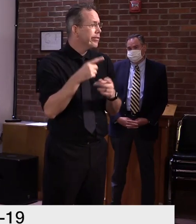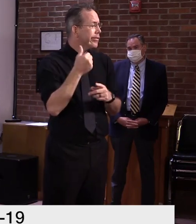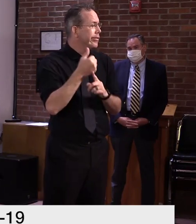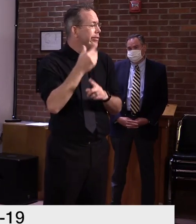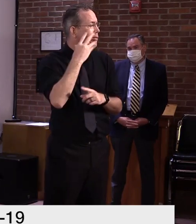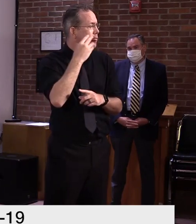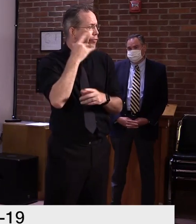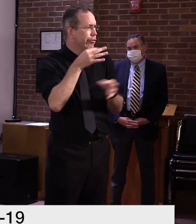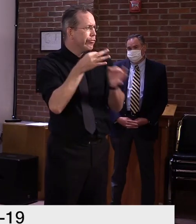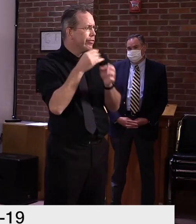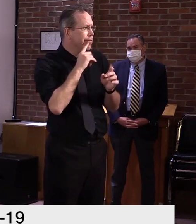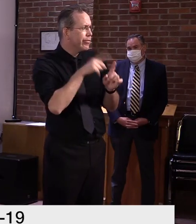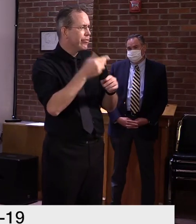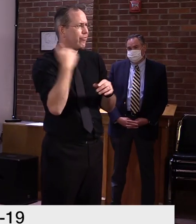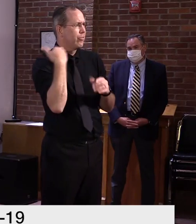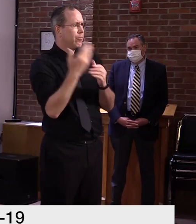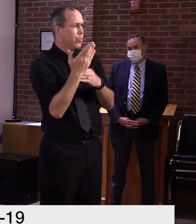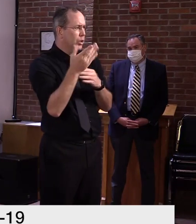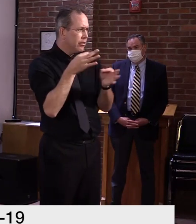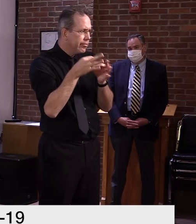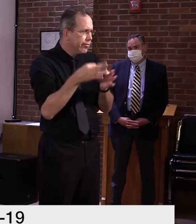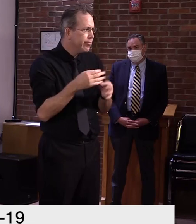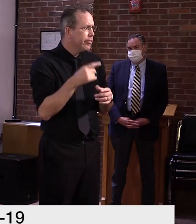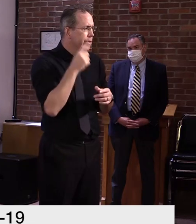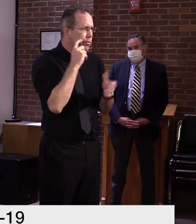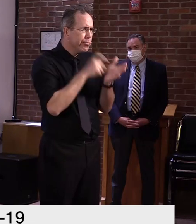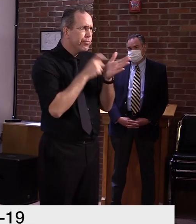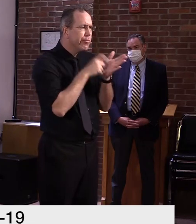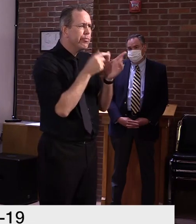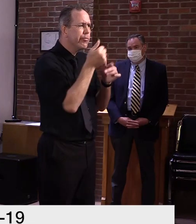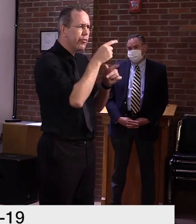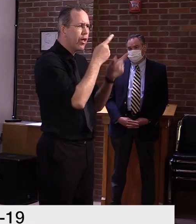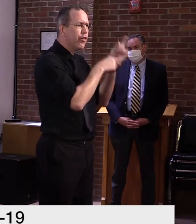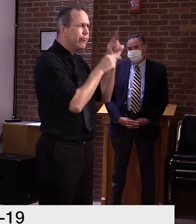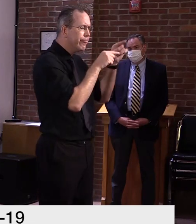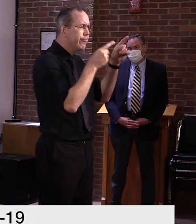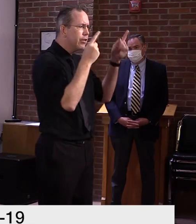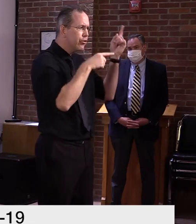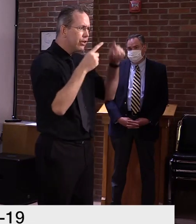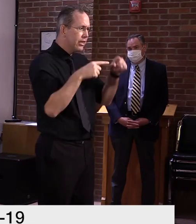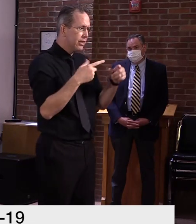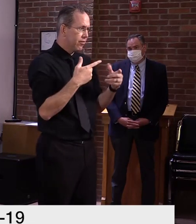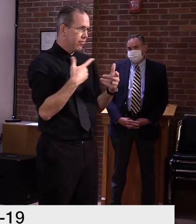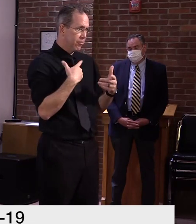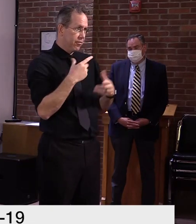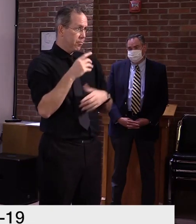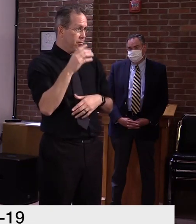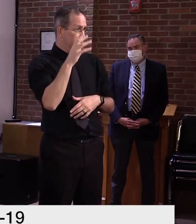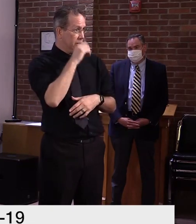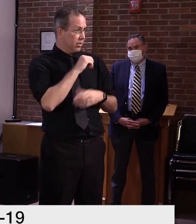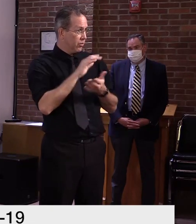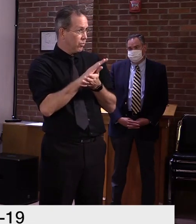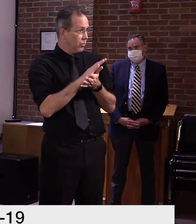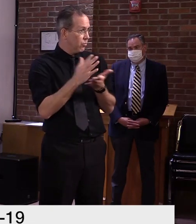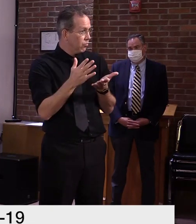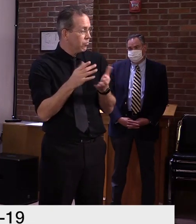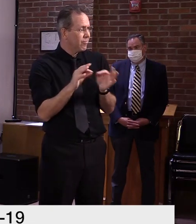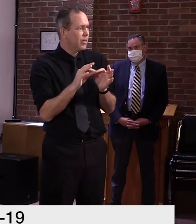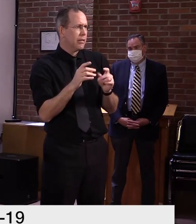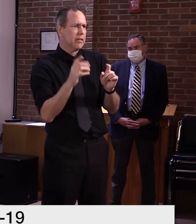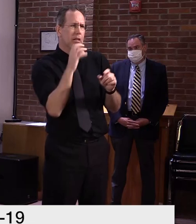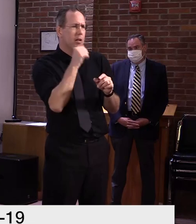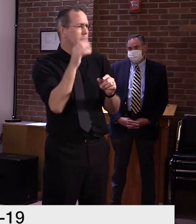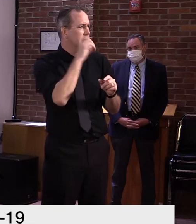across the country who feel the same way. I mean, I think about the kids who get, who fall through the cracks because of,